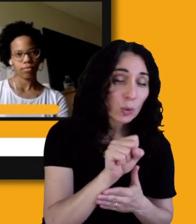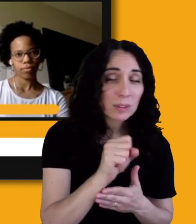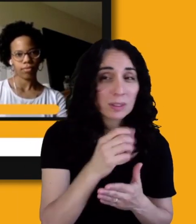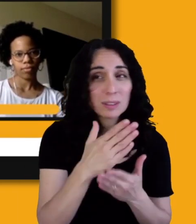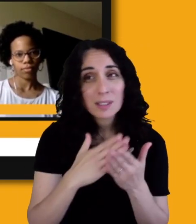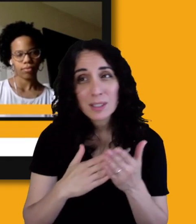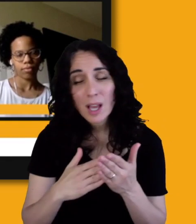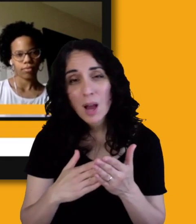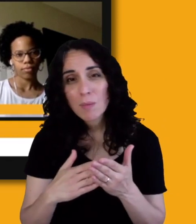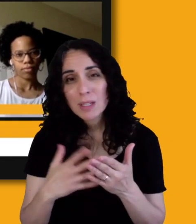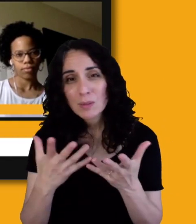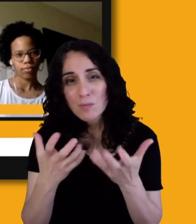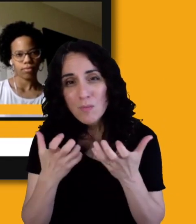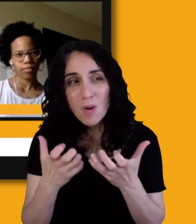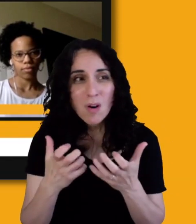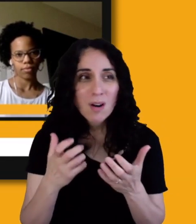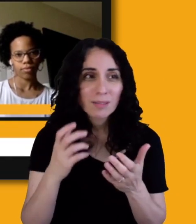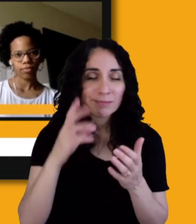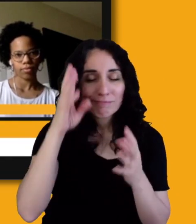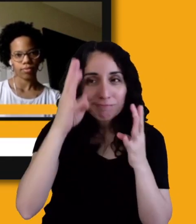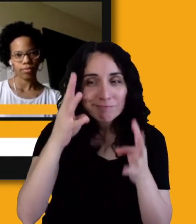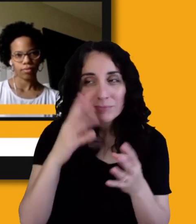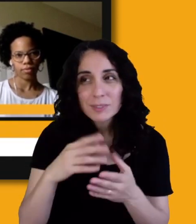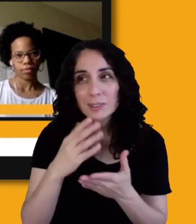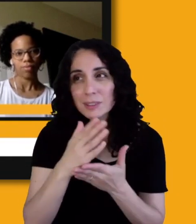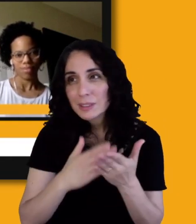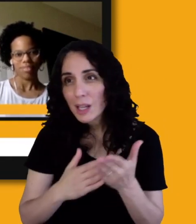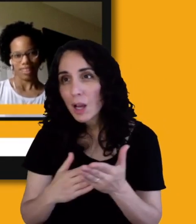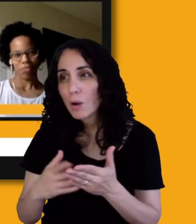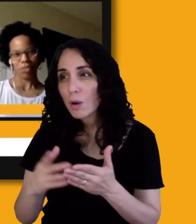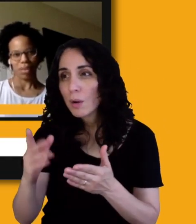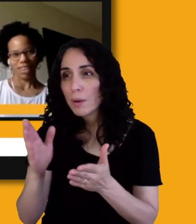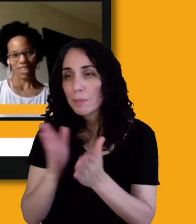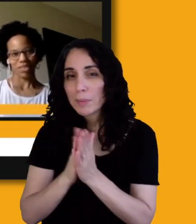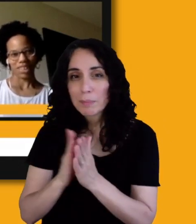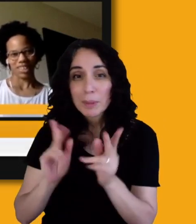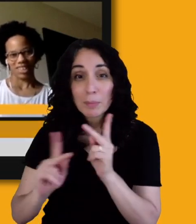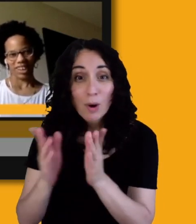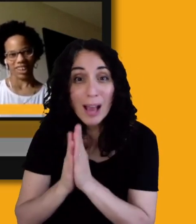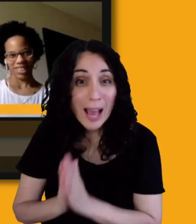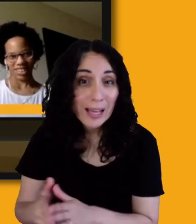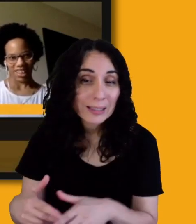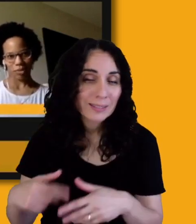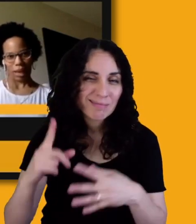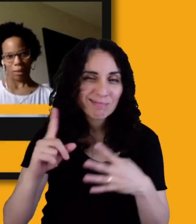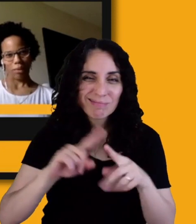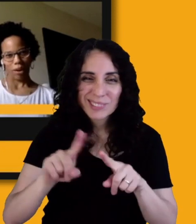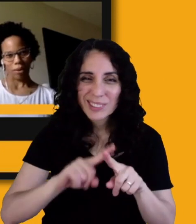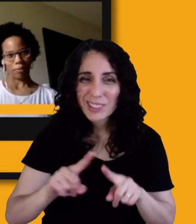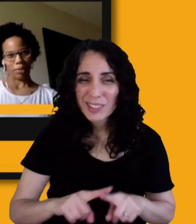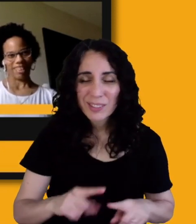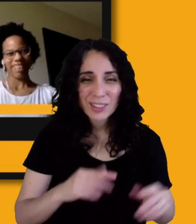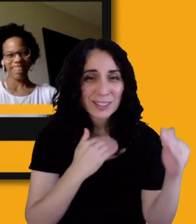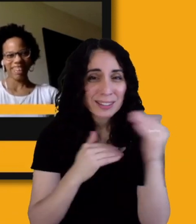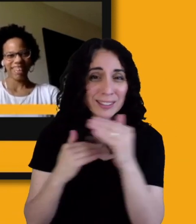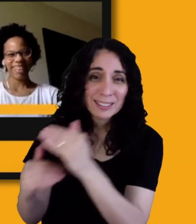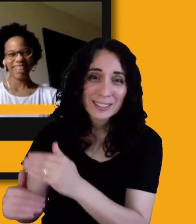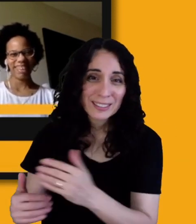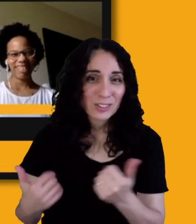to do is move to this idea of human centered design. Yeah. I mean, that's where, that's where we're trying to get to